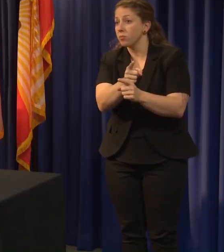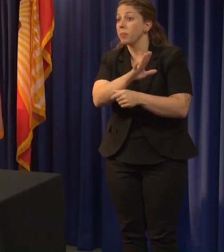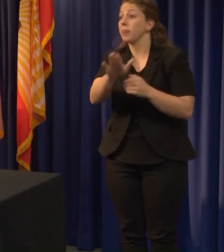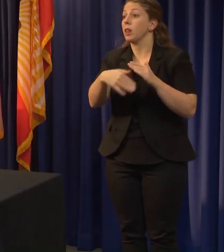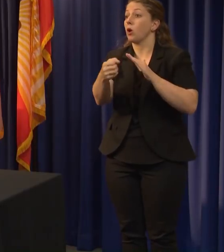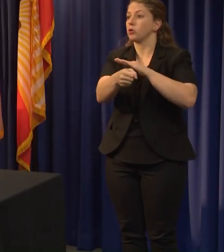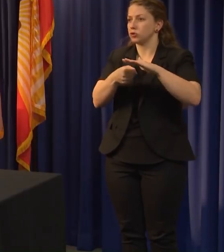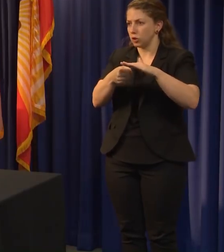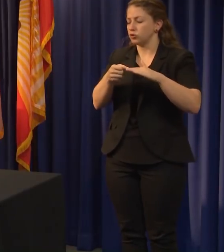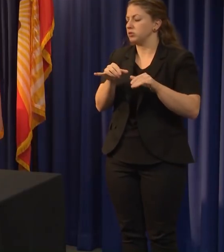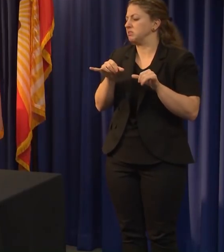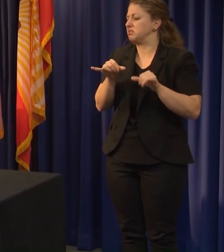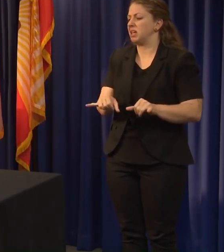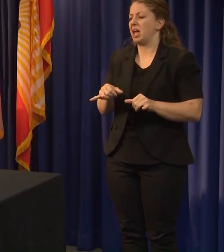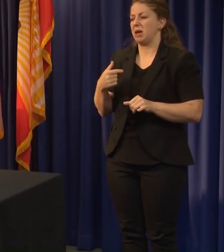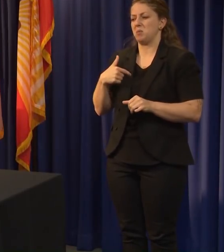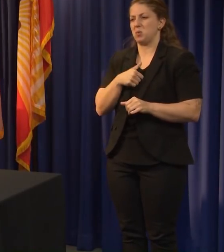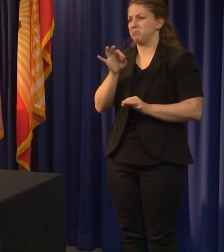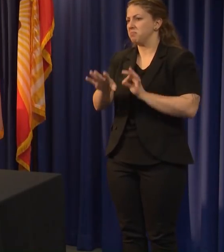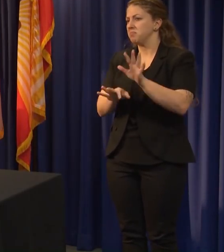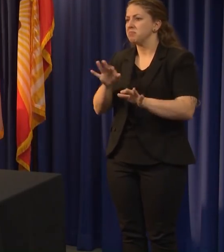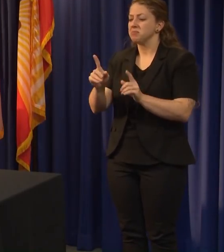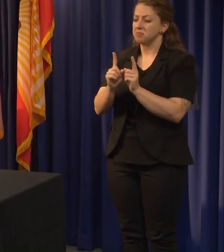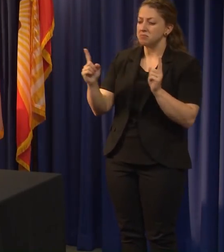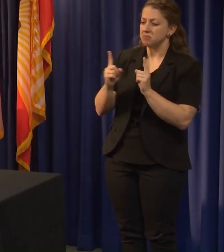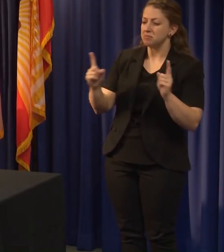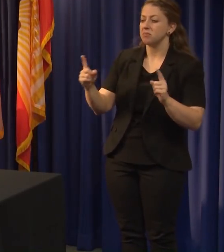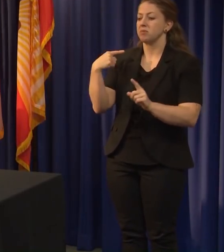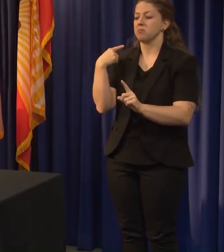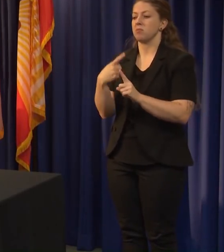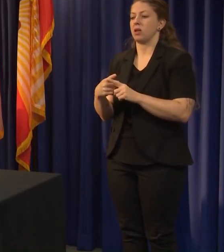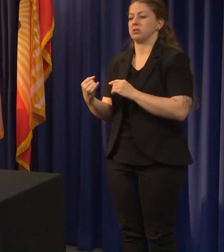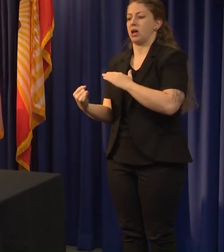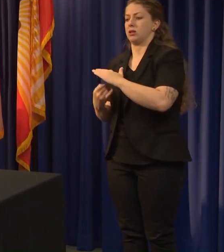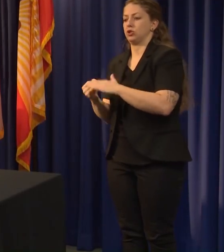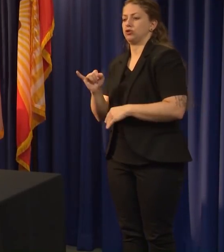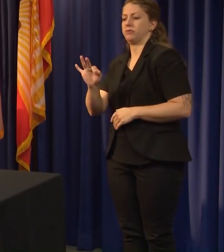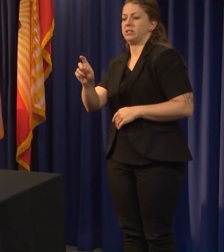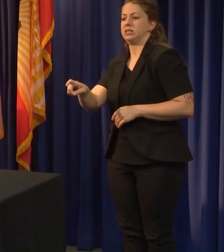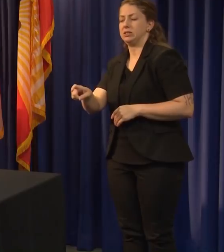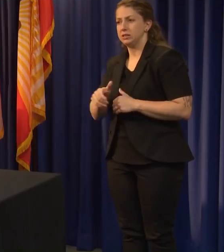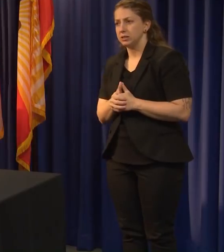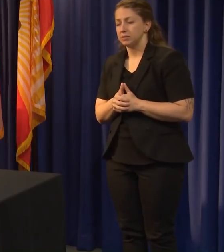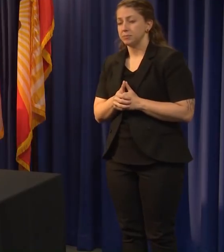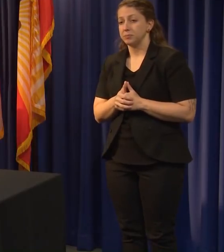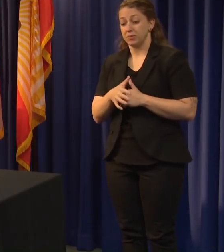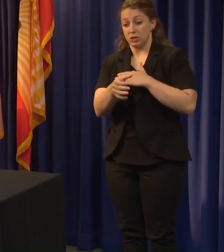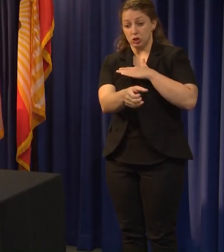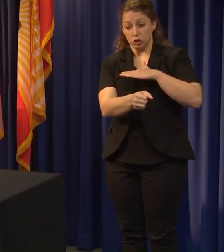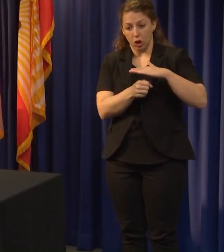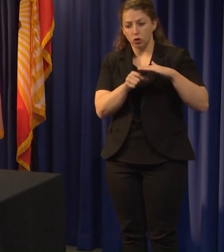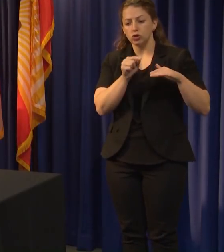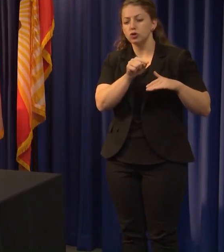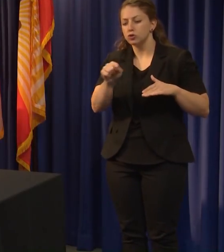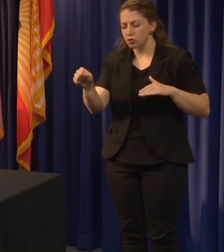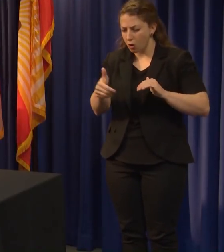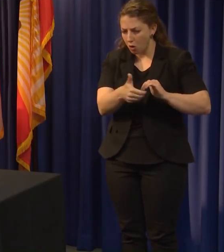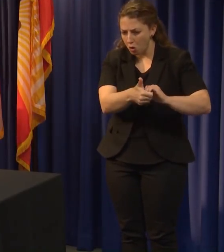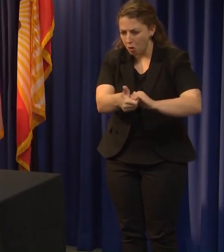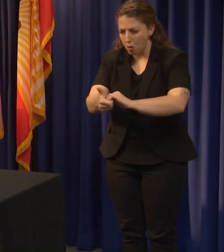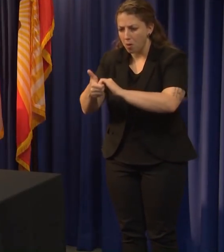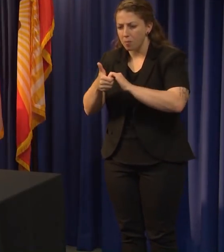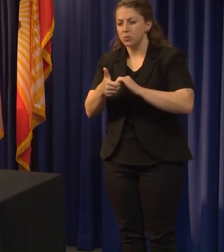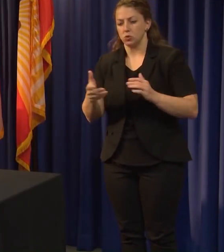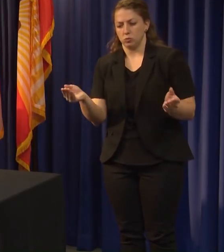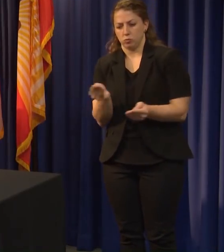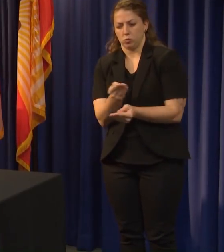as social distancing and reverse isolation in a shelter setting. The shelters are working collaboratively to align resources and